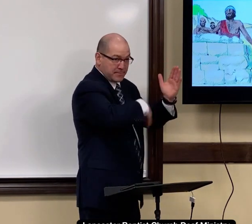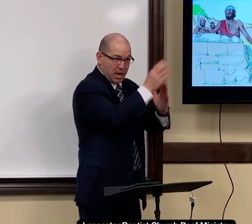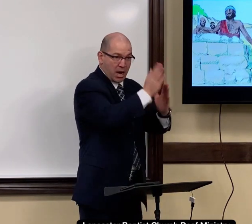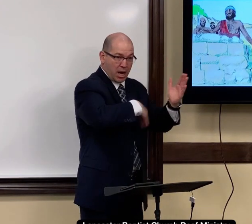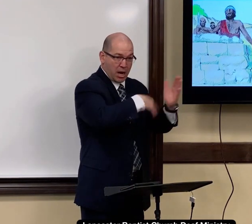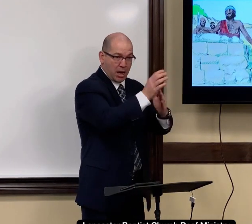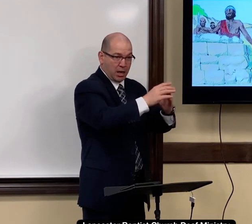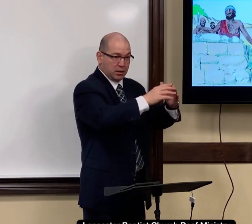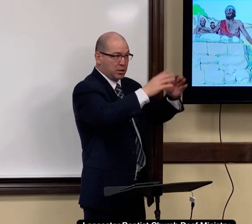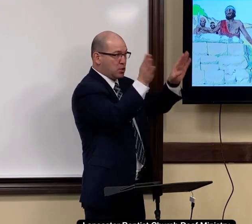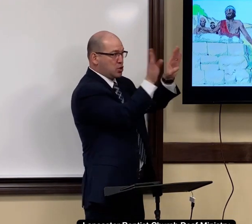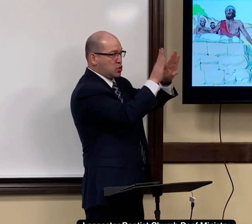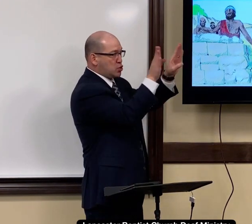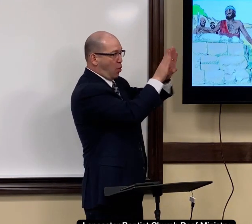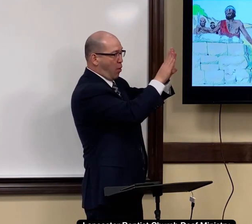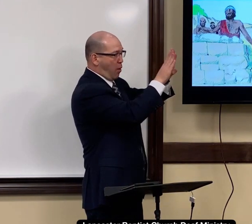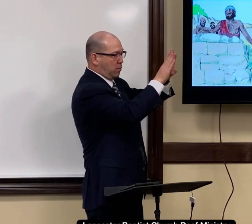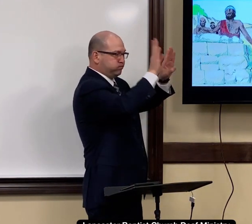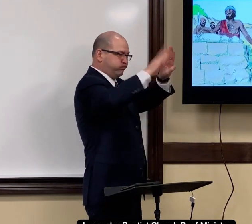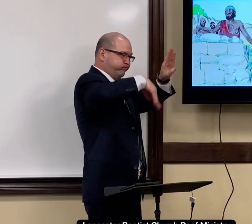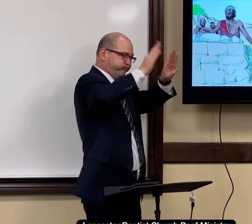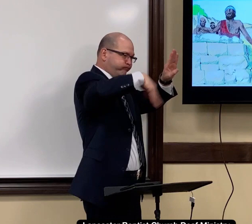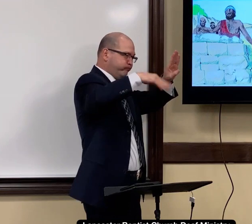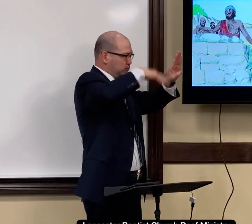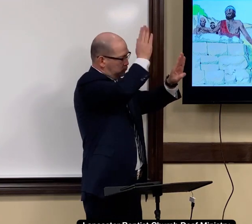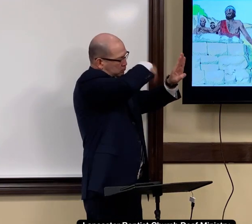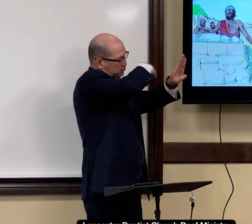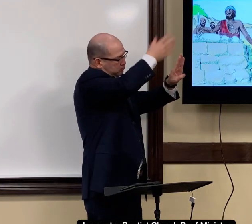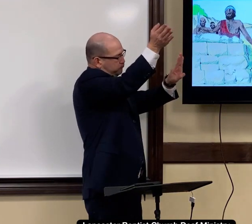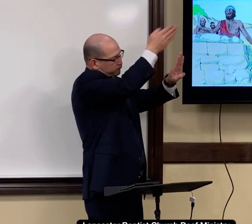and paint the blood on the door posts